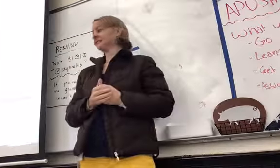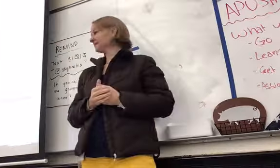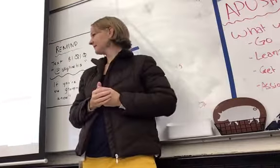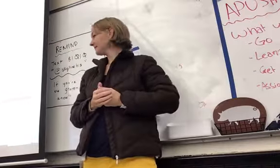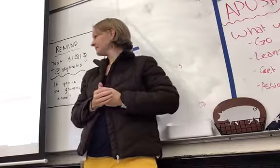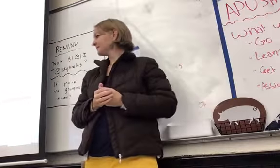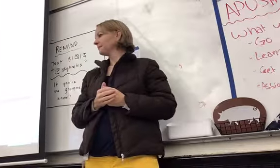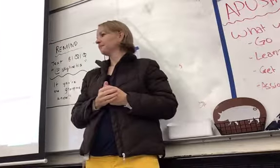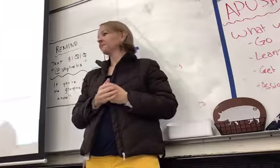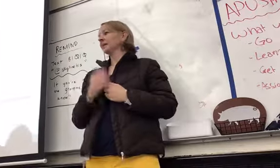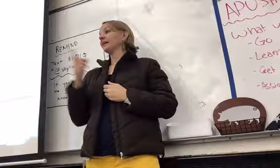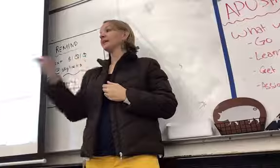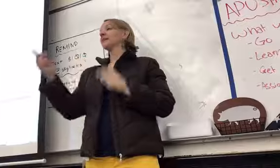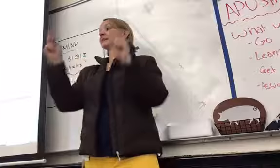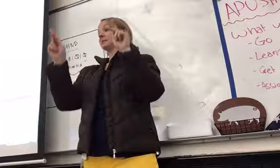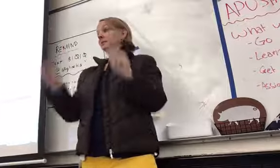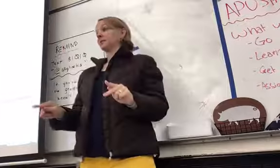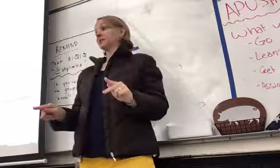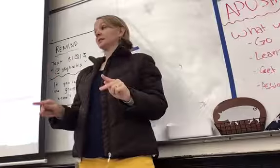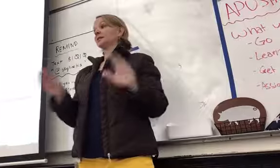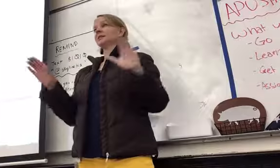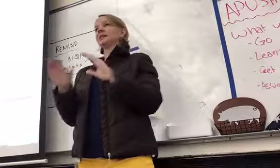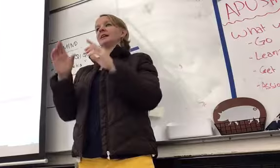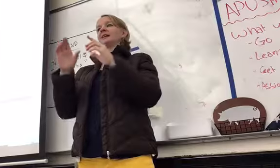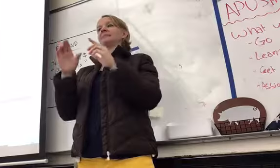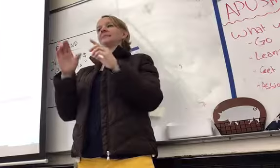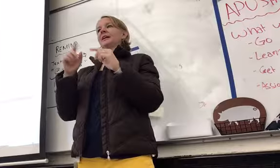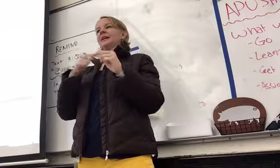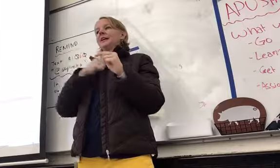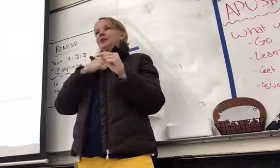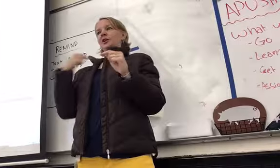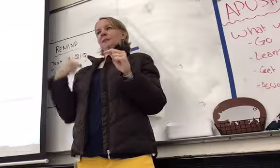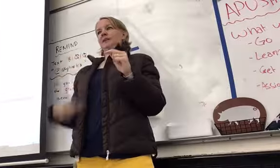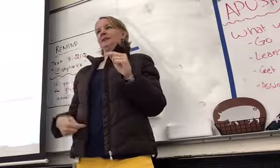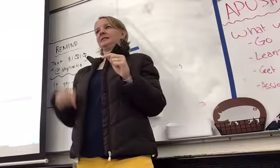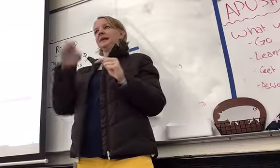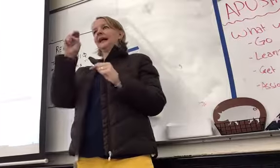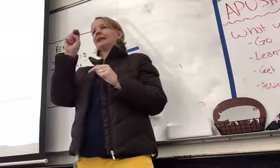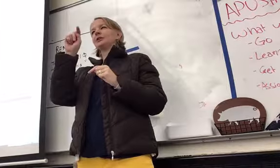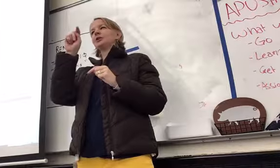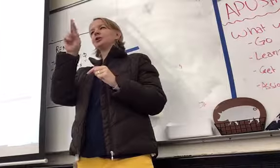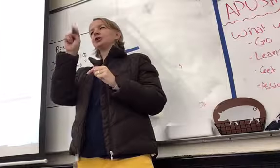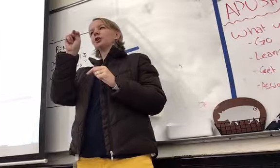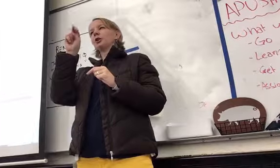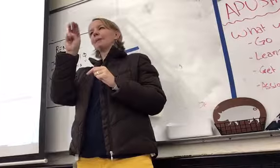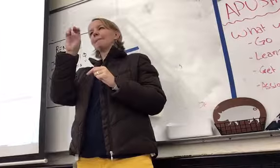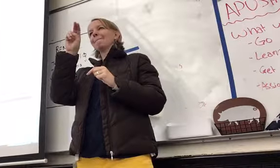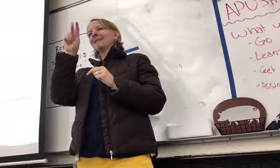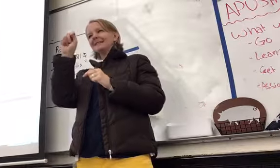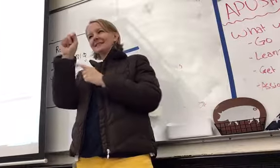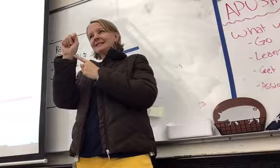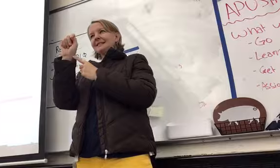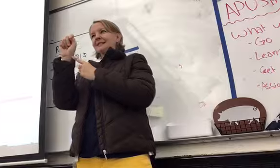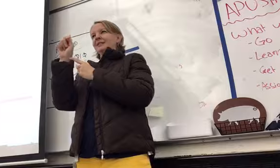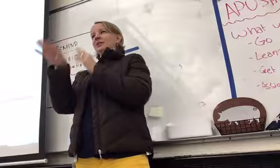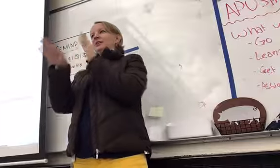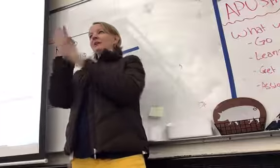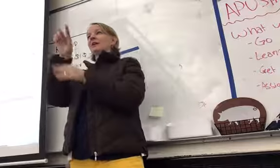This person did Japanese internment. So, they found a picture of Topaz internment, which is the